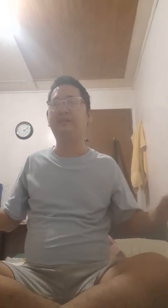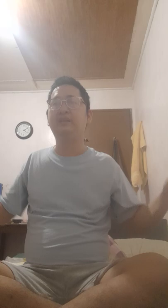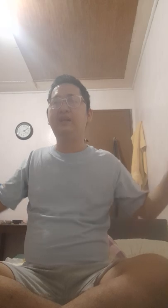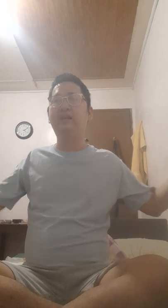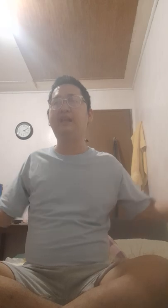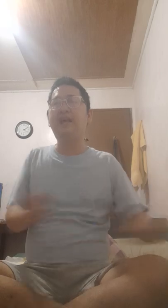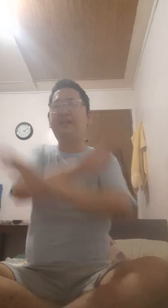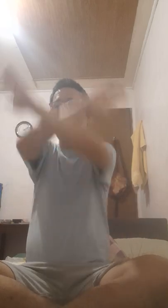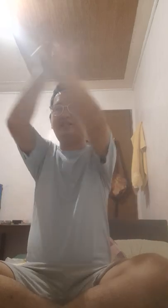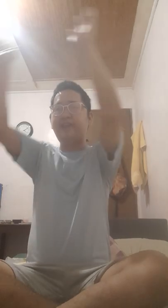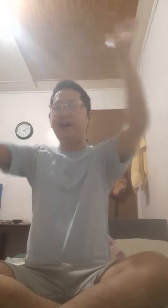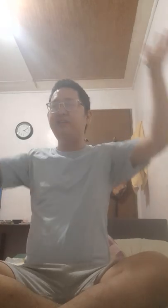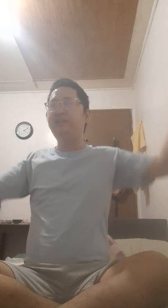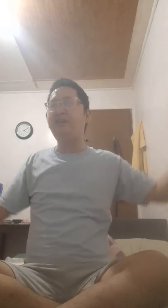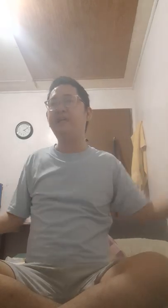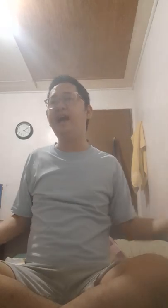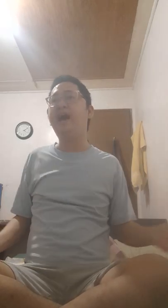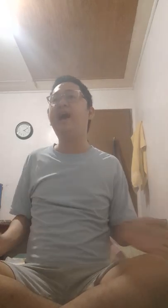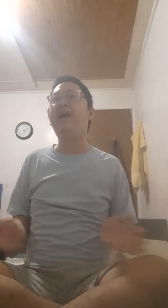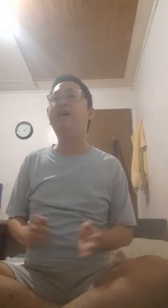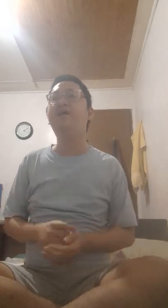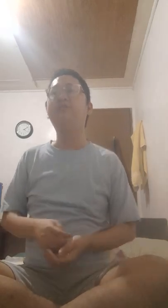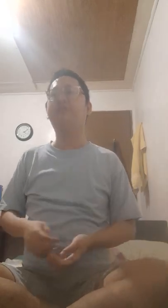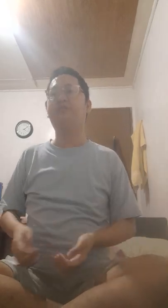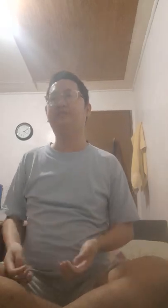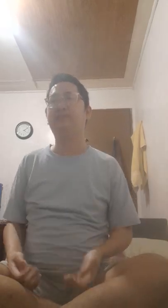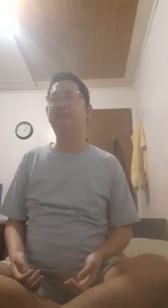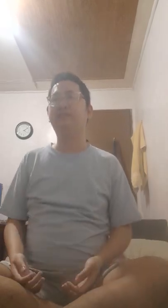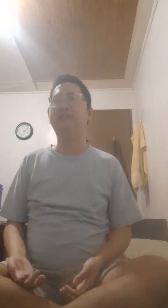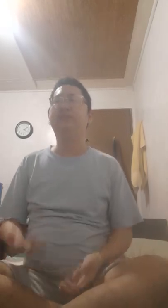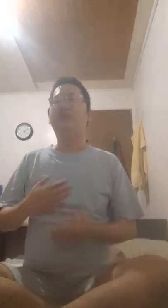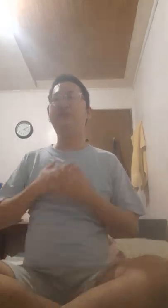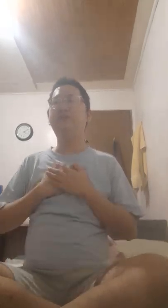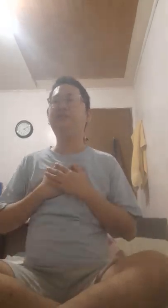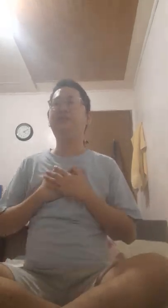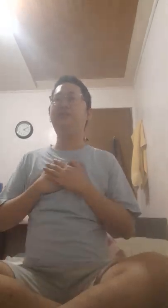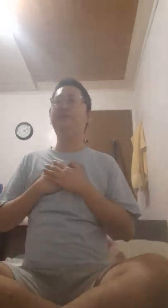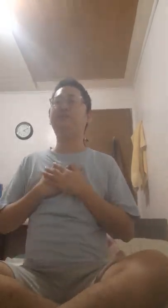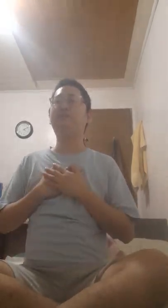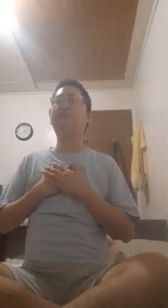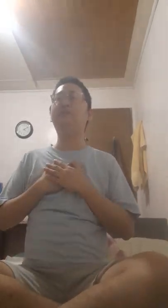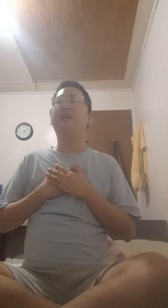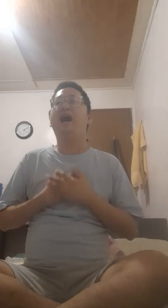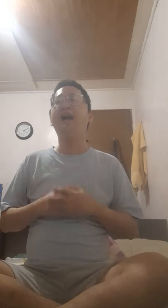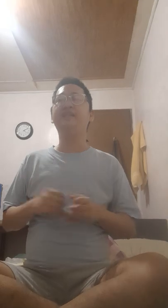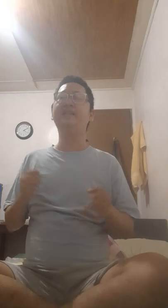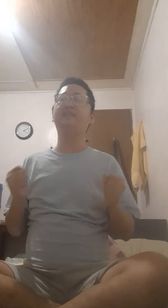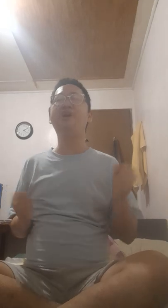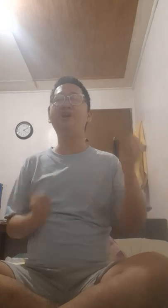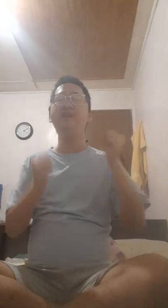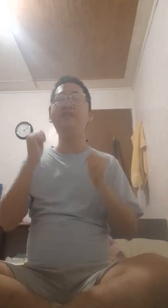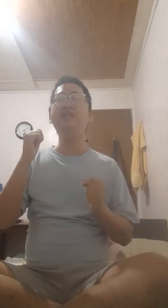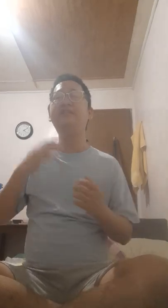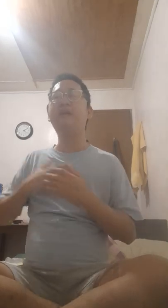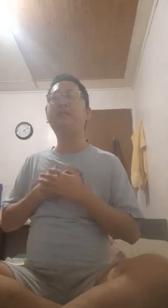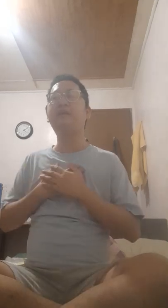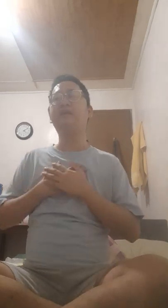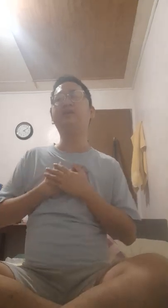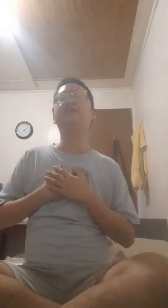Like the sun coming on Oh I just know that something good